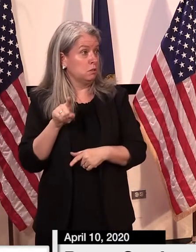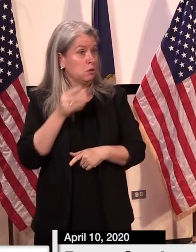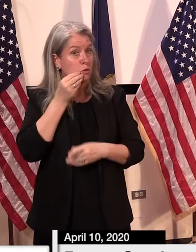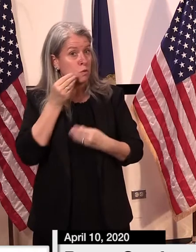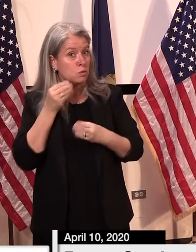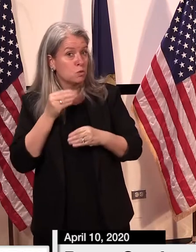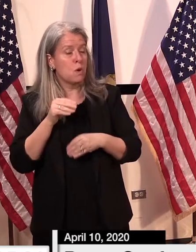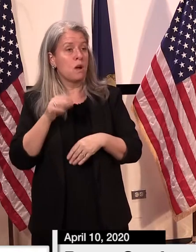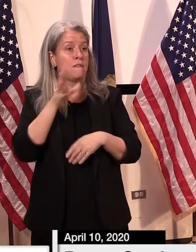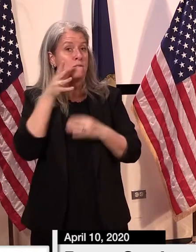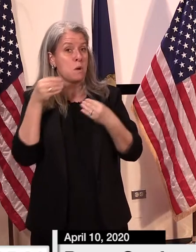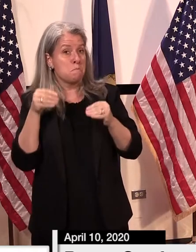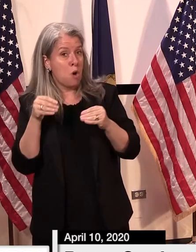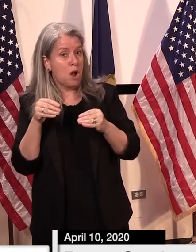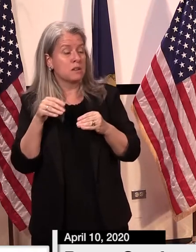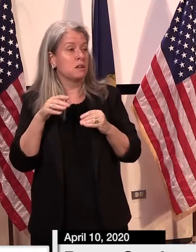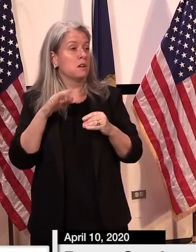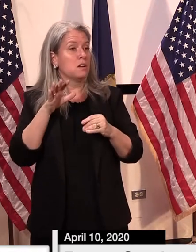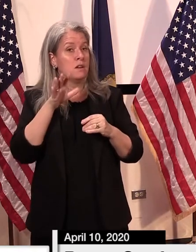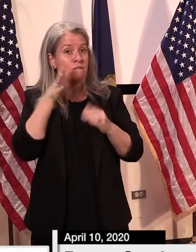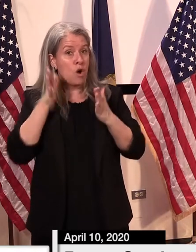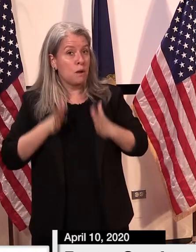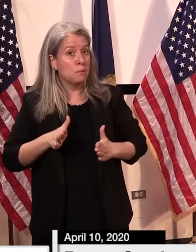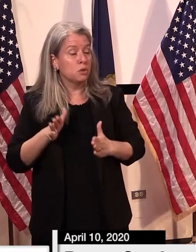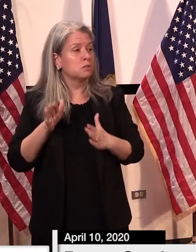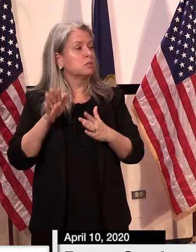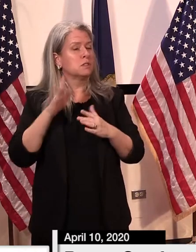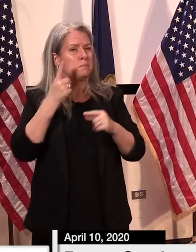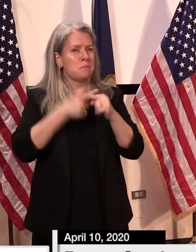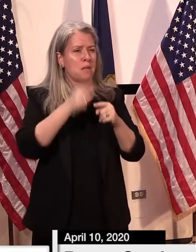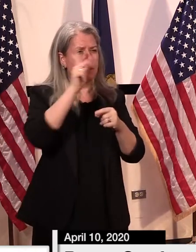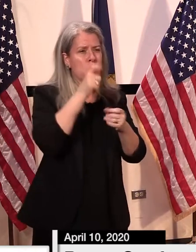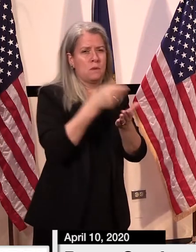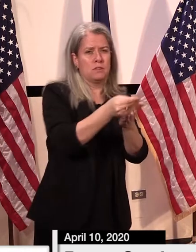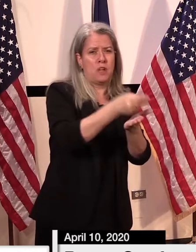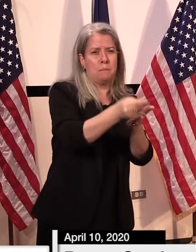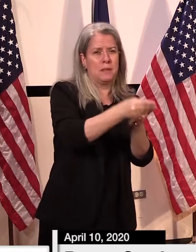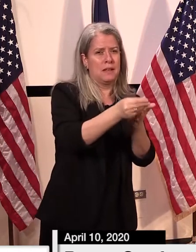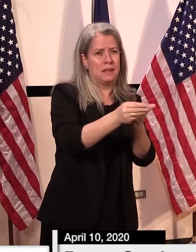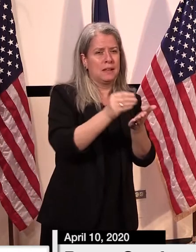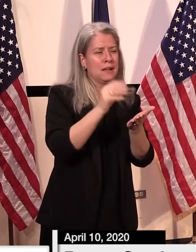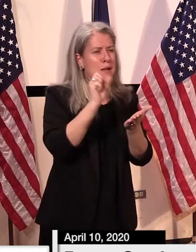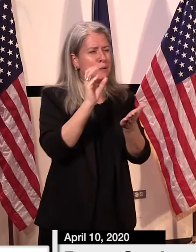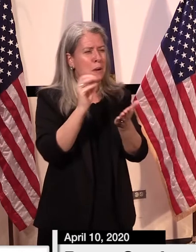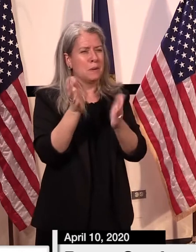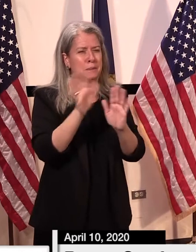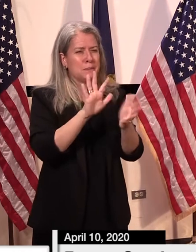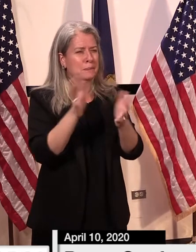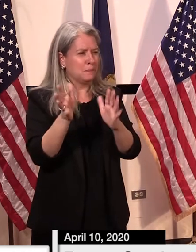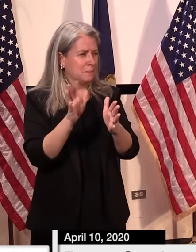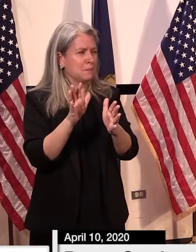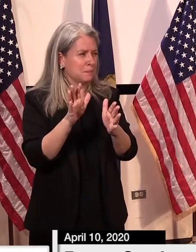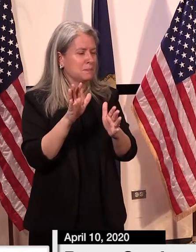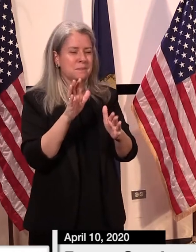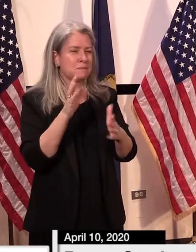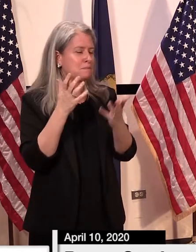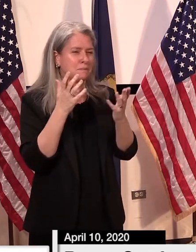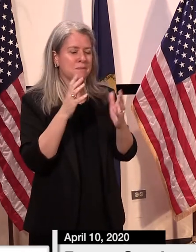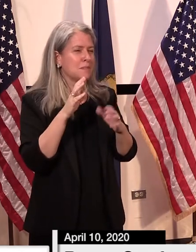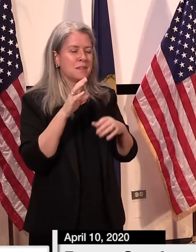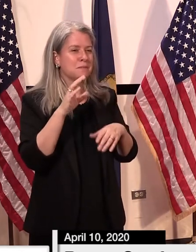as for, uh, those, um, consumers. So that's been our thought process, but, but that is on, on the,